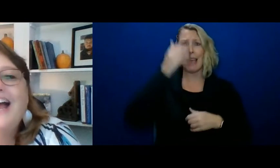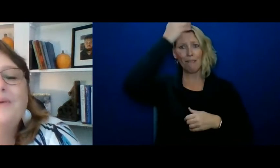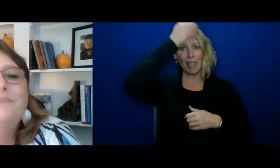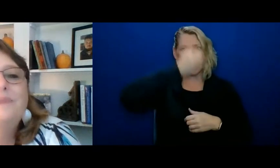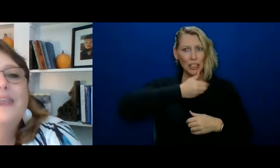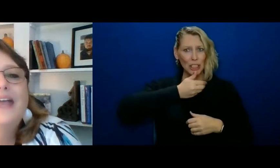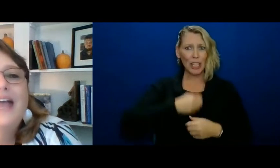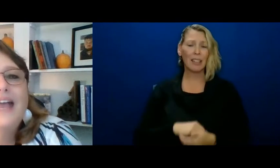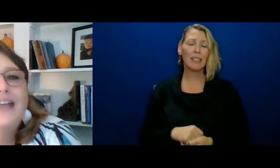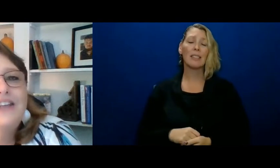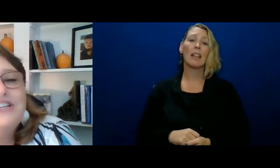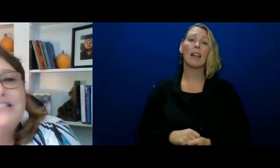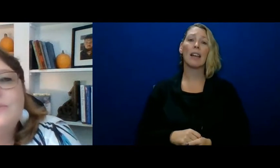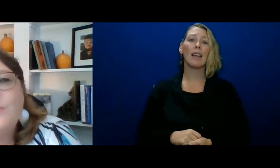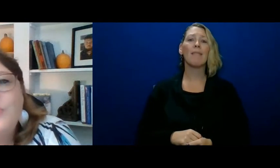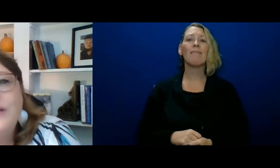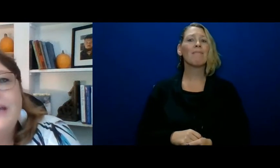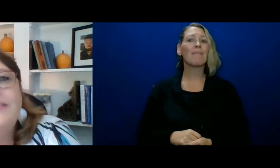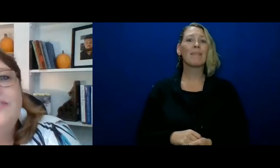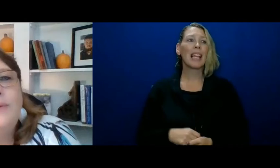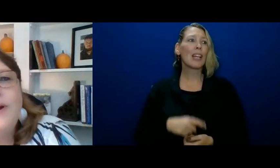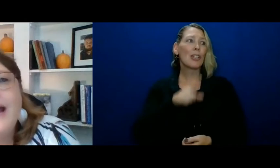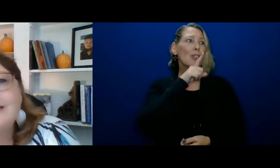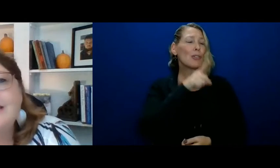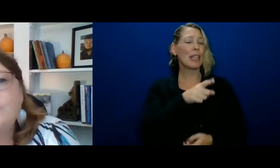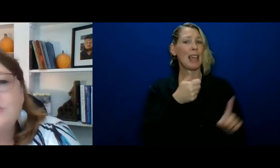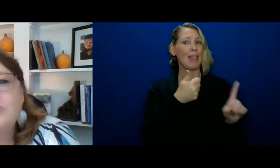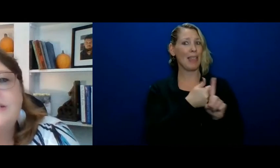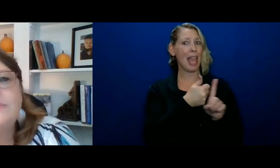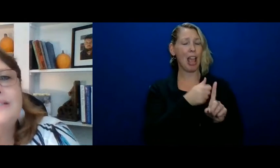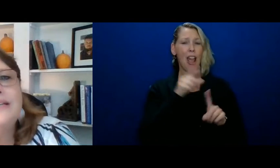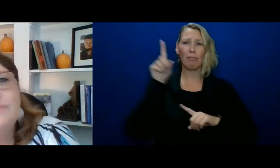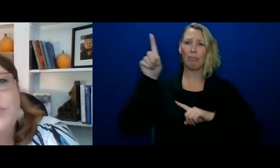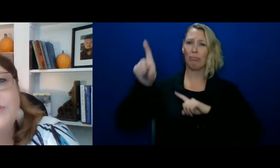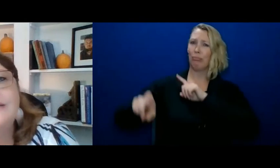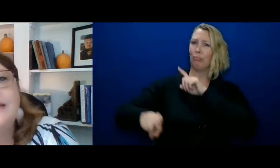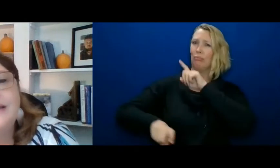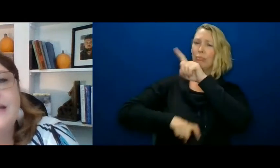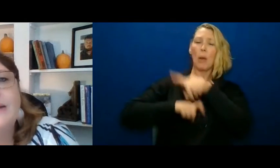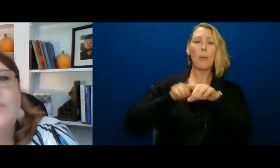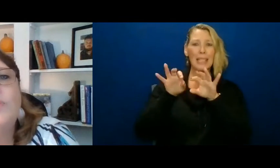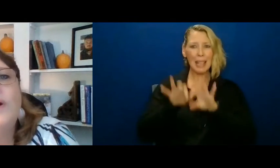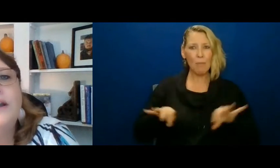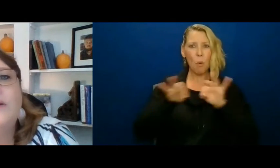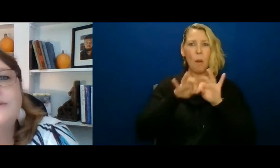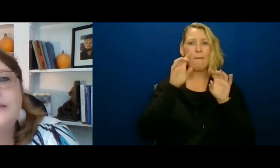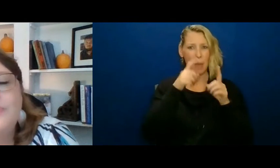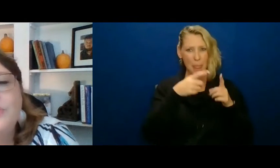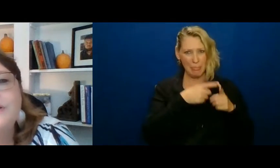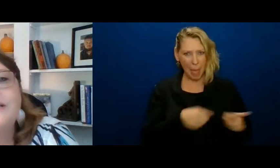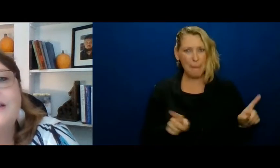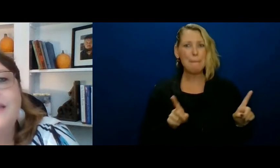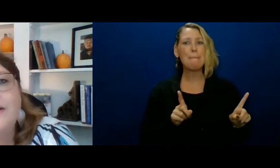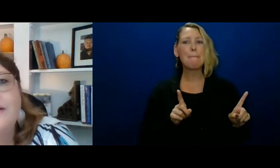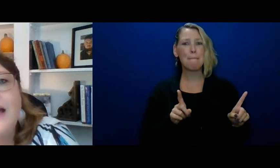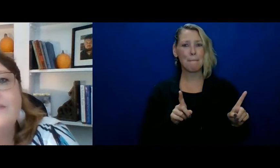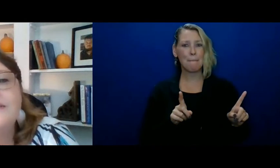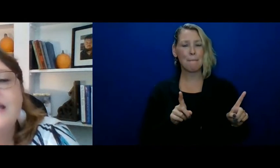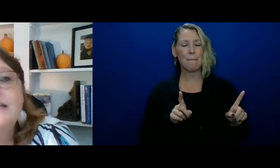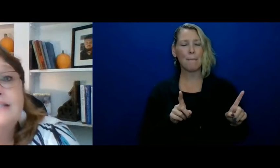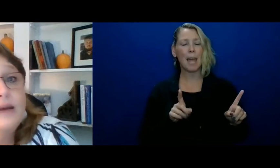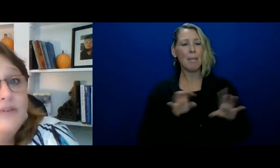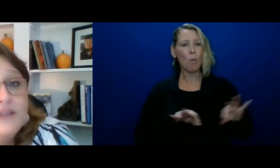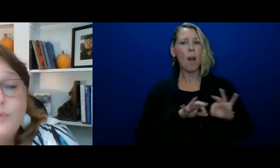just really they were asking questions that was important to them what was important to their